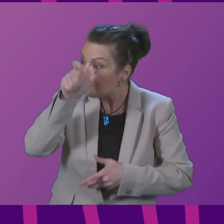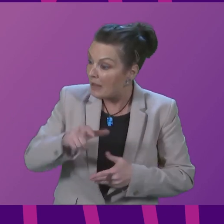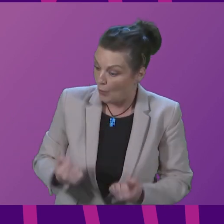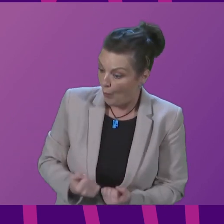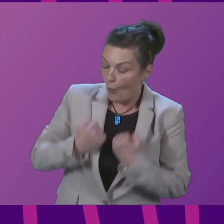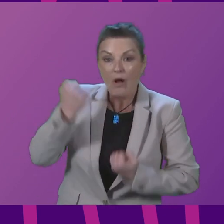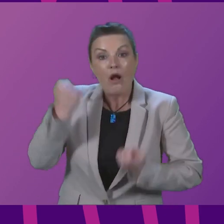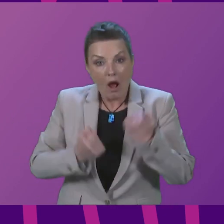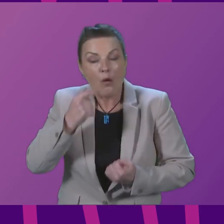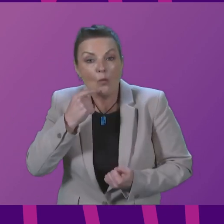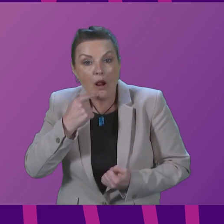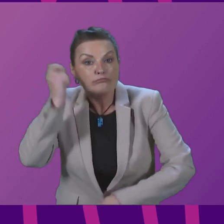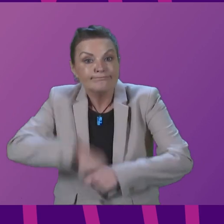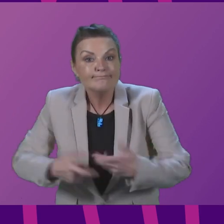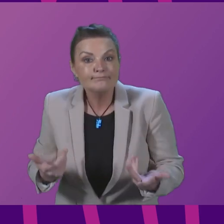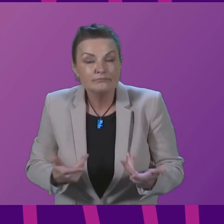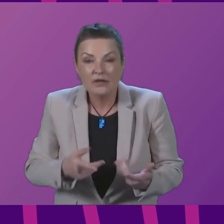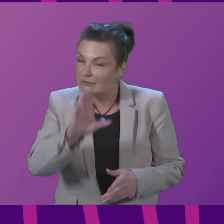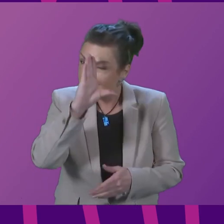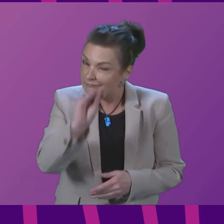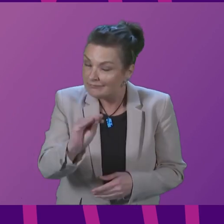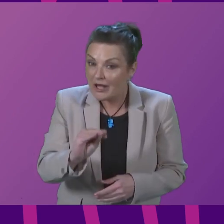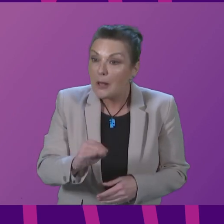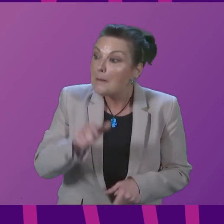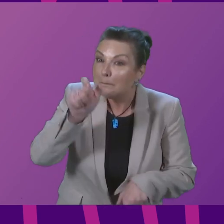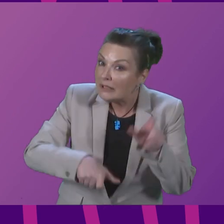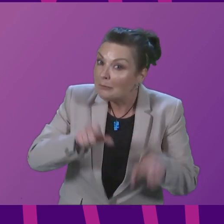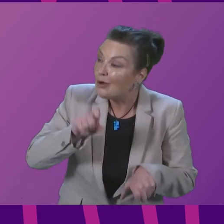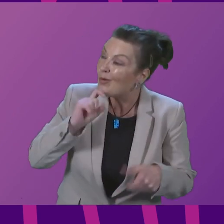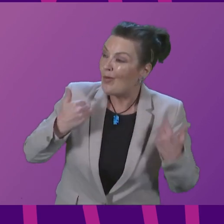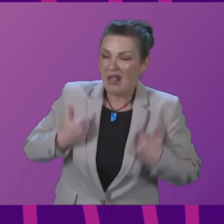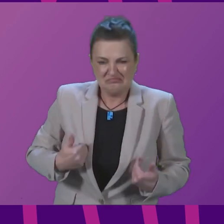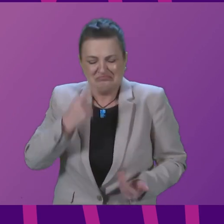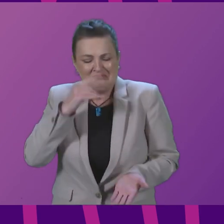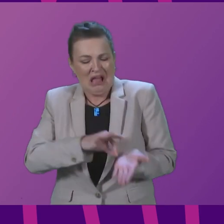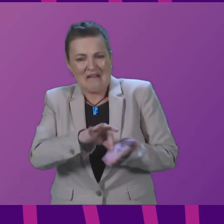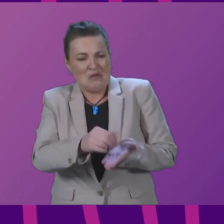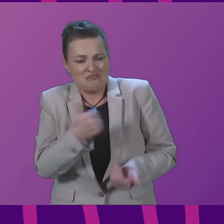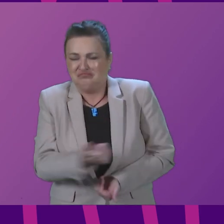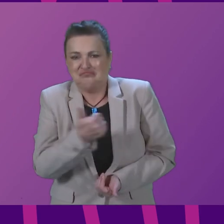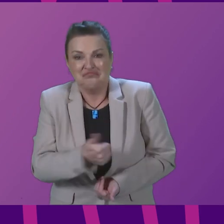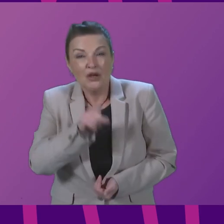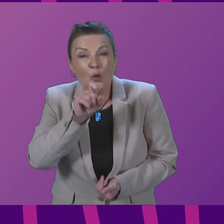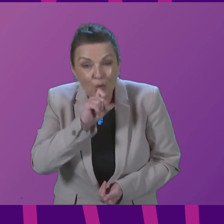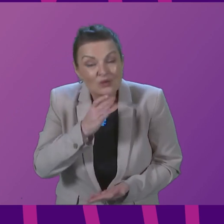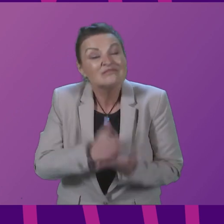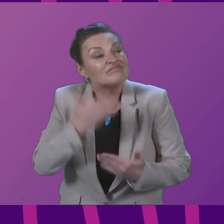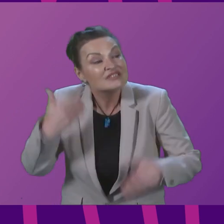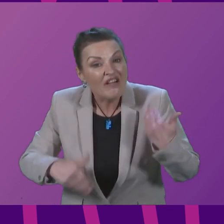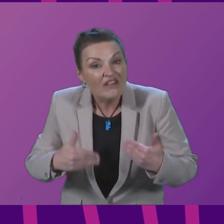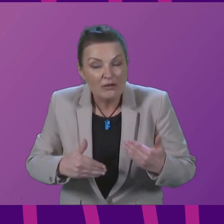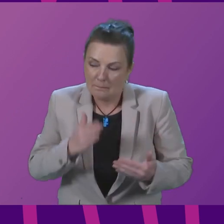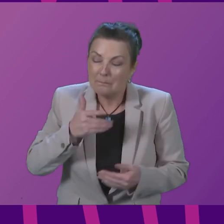And the people who will be hit hardest are not the wealthiest, but ordinary working people who need their cars and who are already